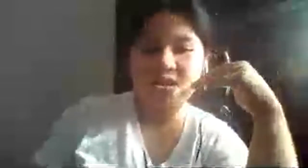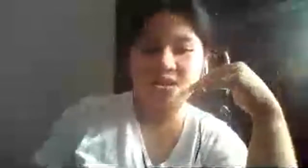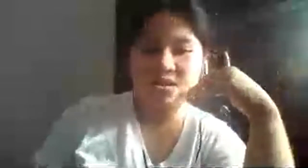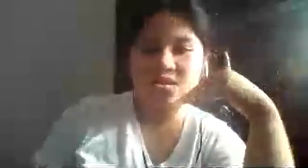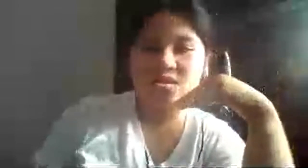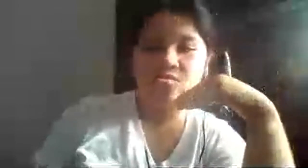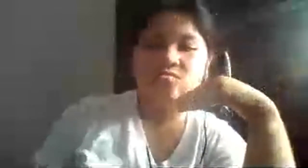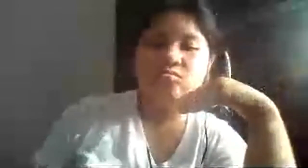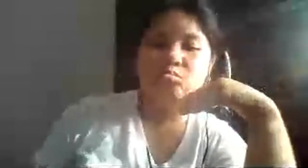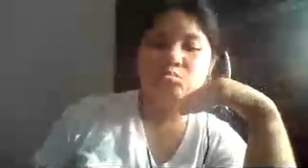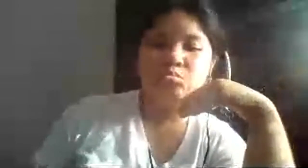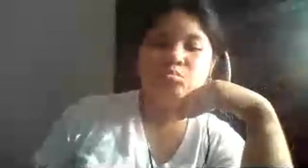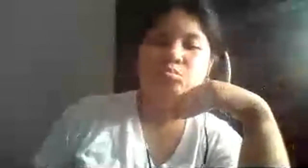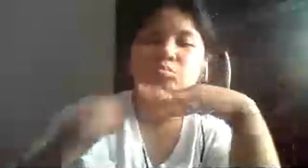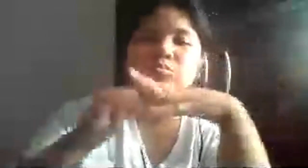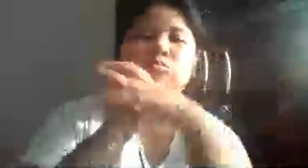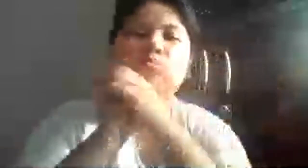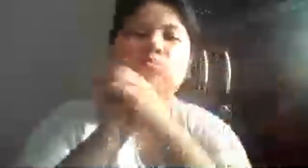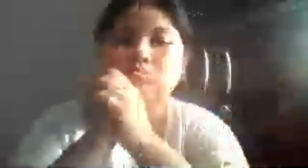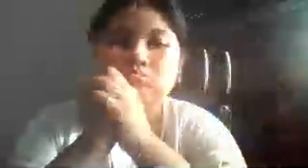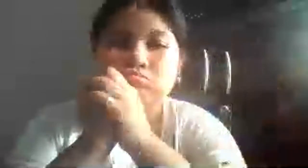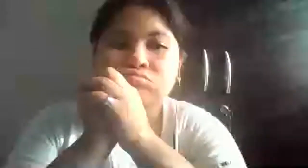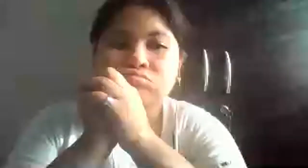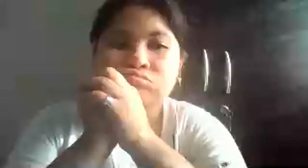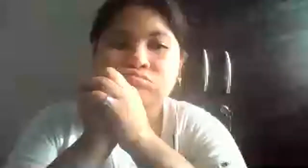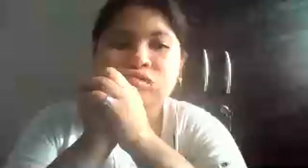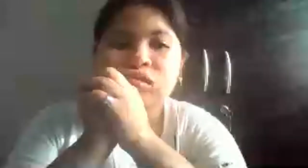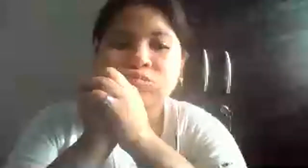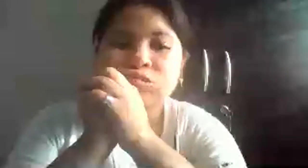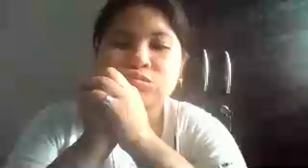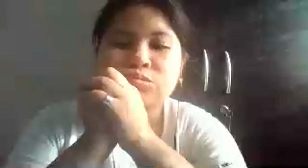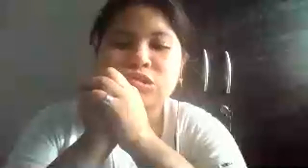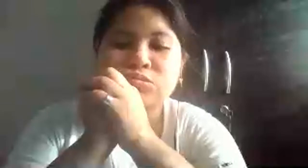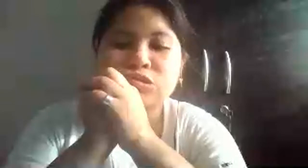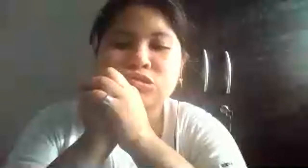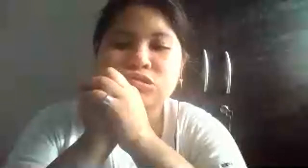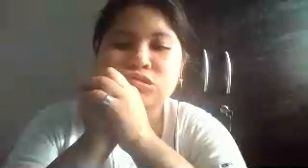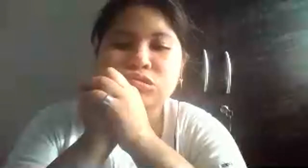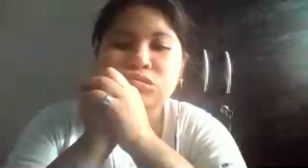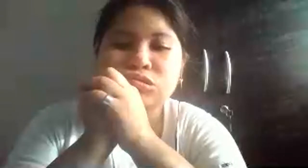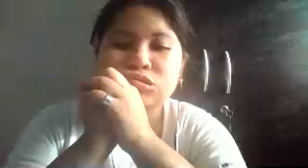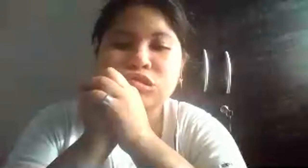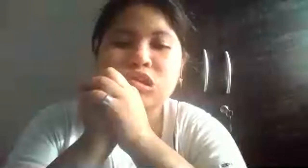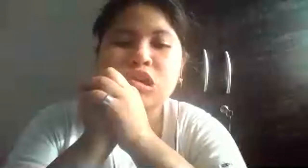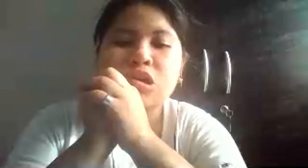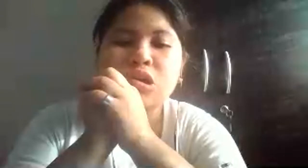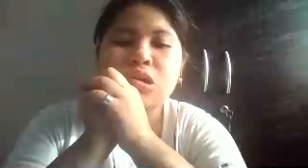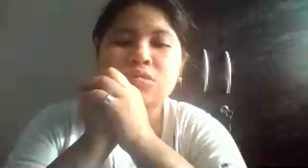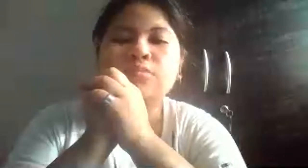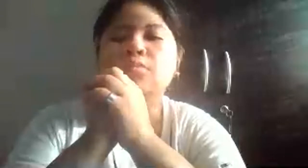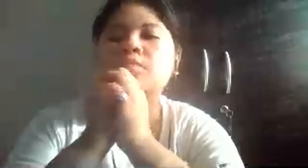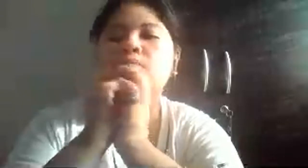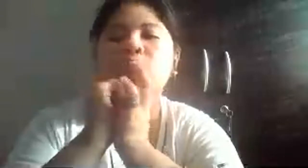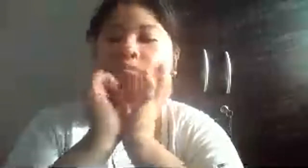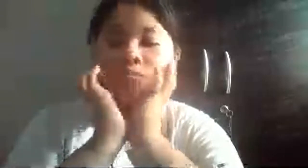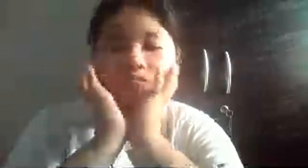home All we get home